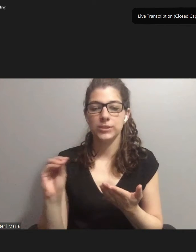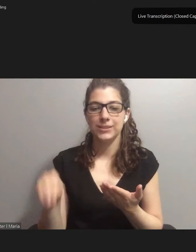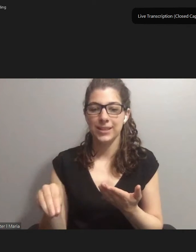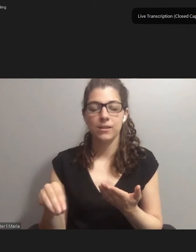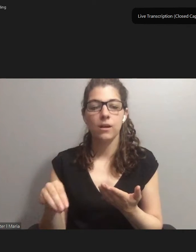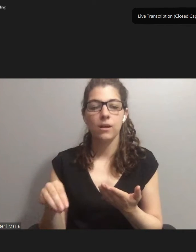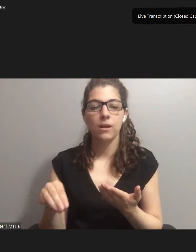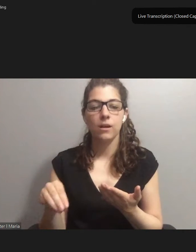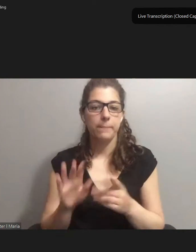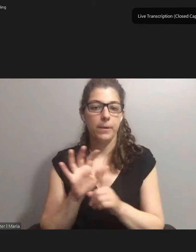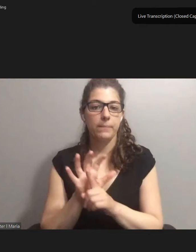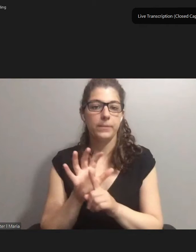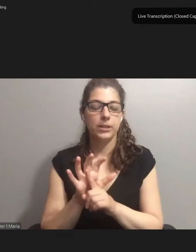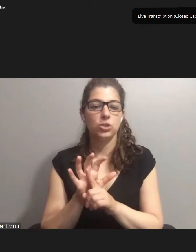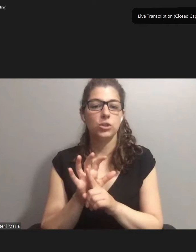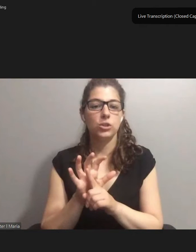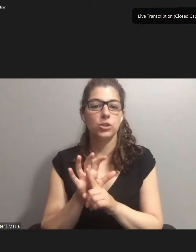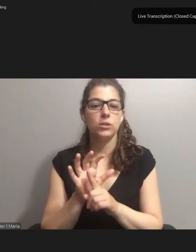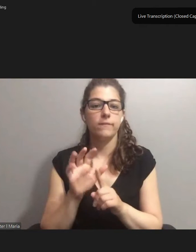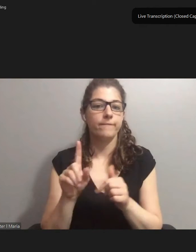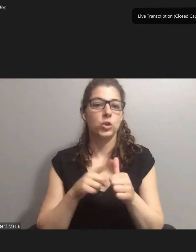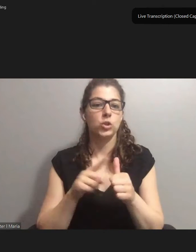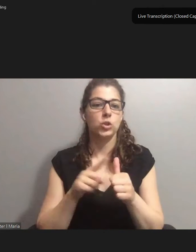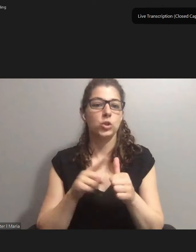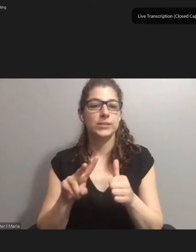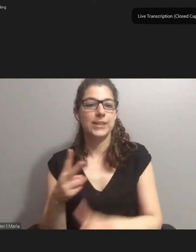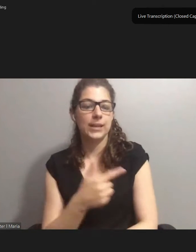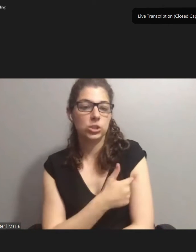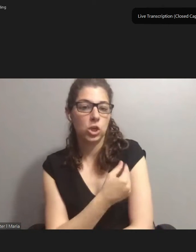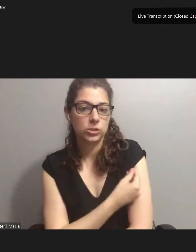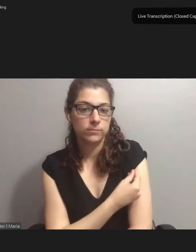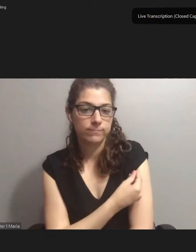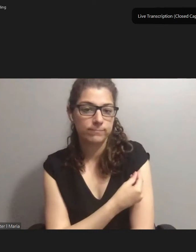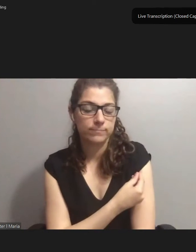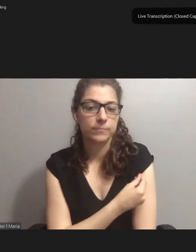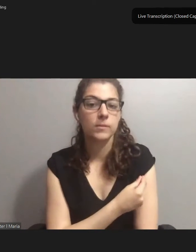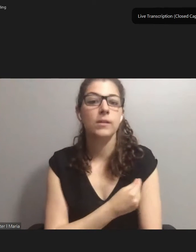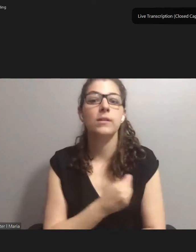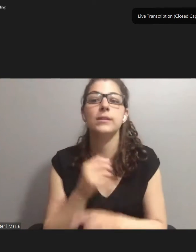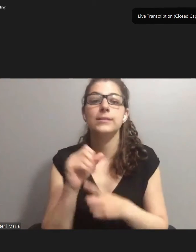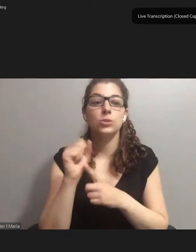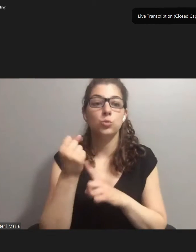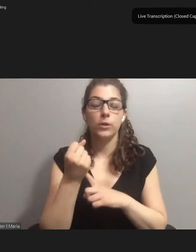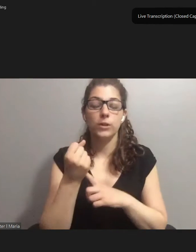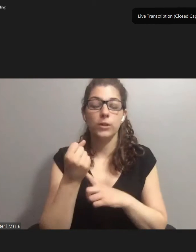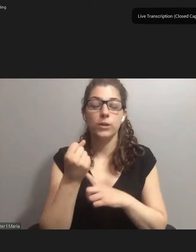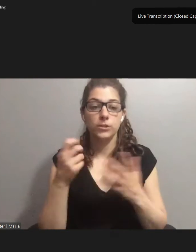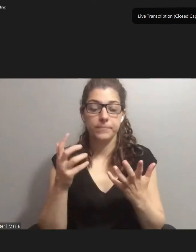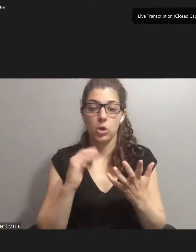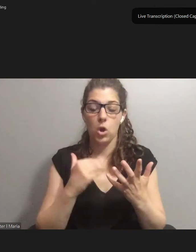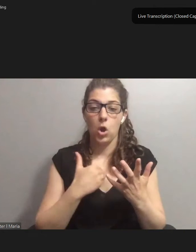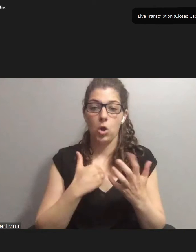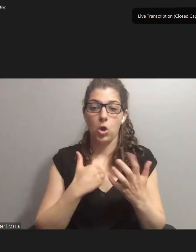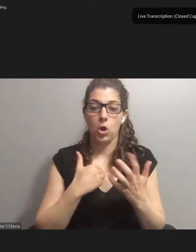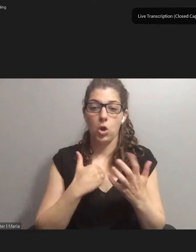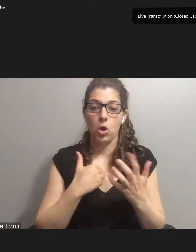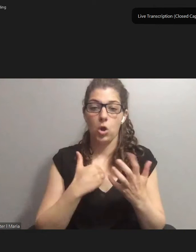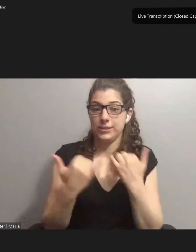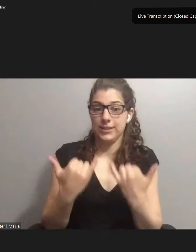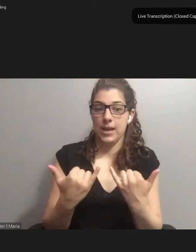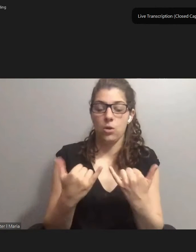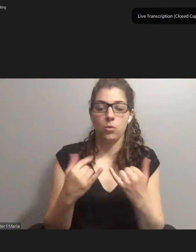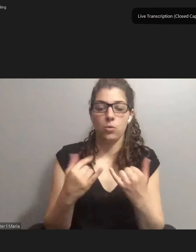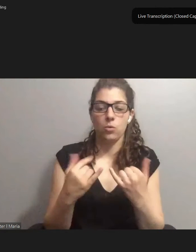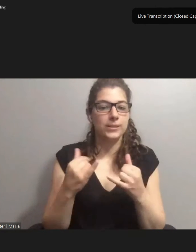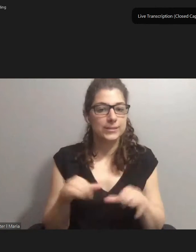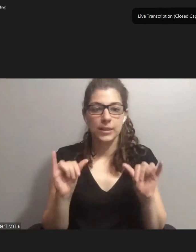got both the first and second jabs. The situation in our country is still of